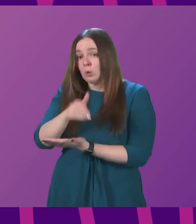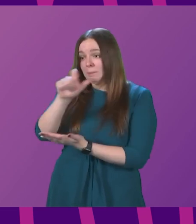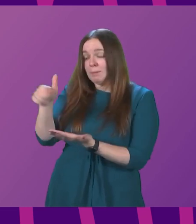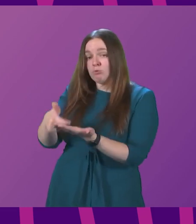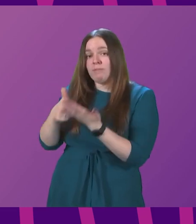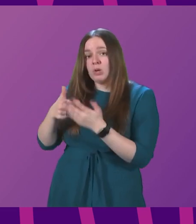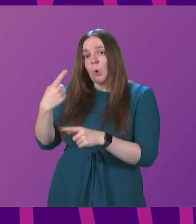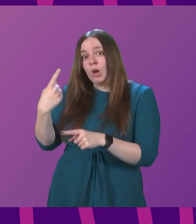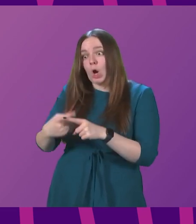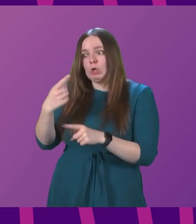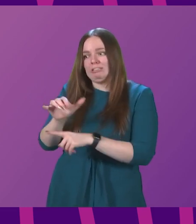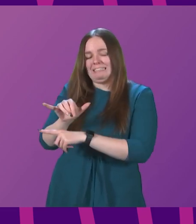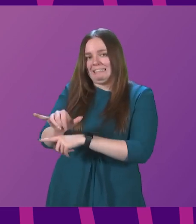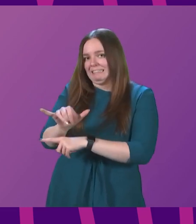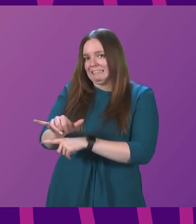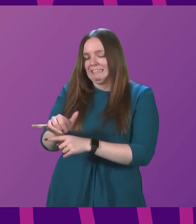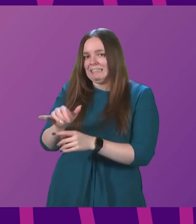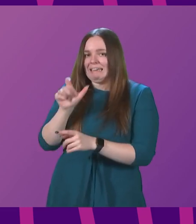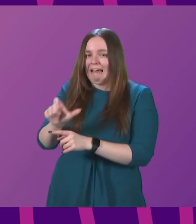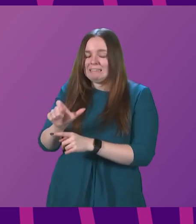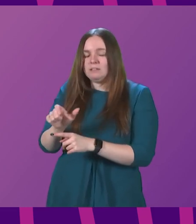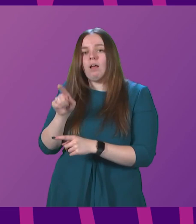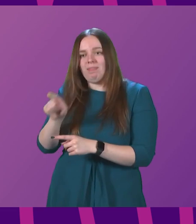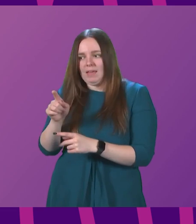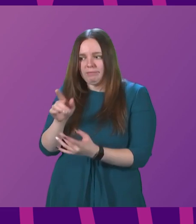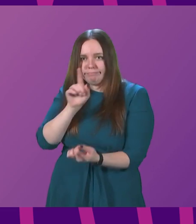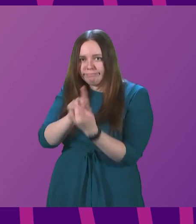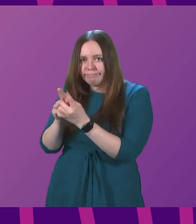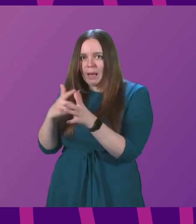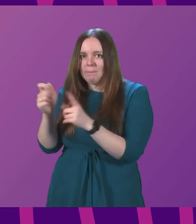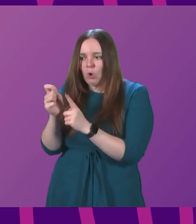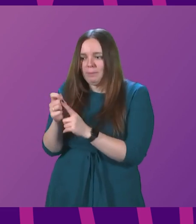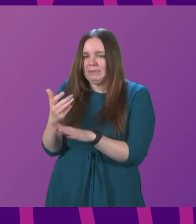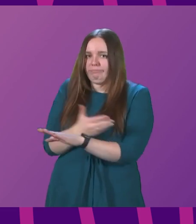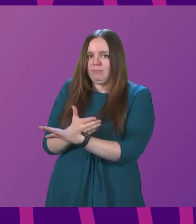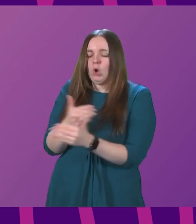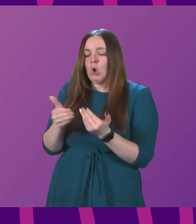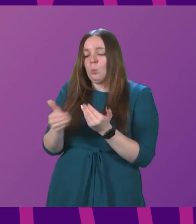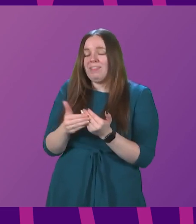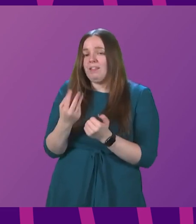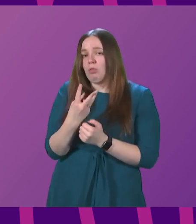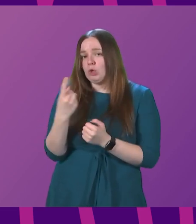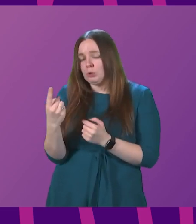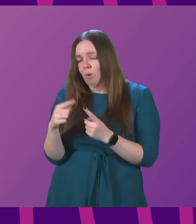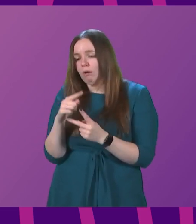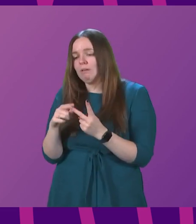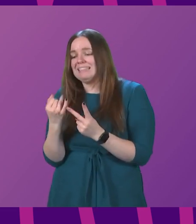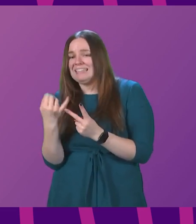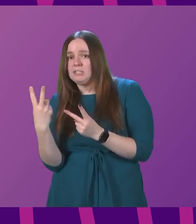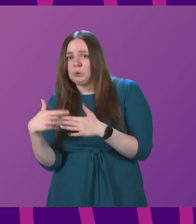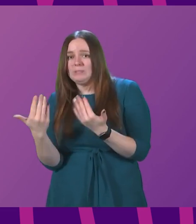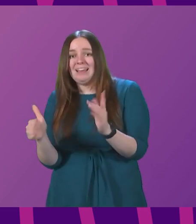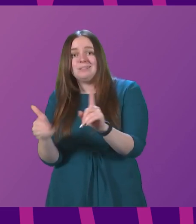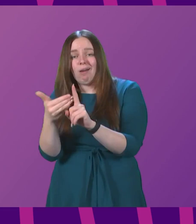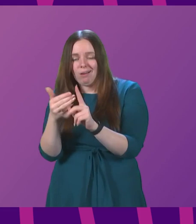urgent suspicion of cancer referral pathway are seen as quickly as possible within the 31 and 62-day targets, and